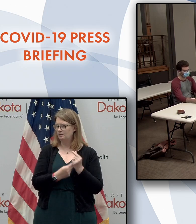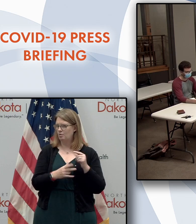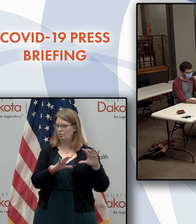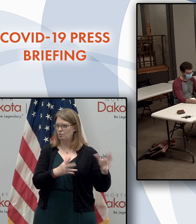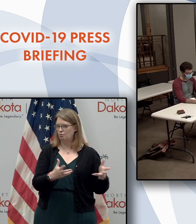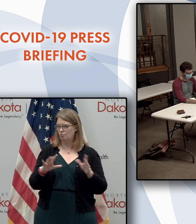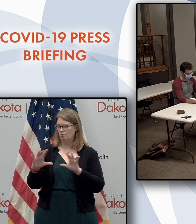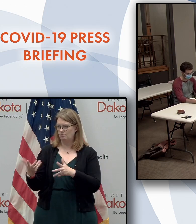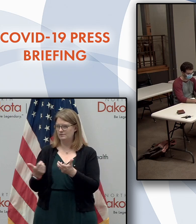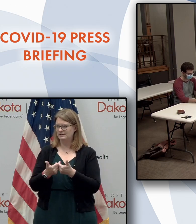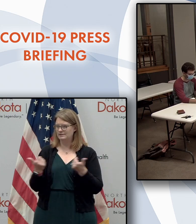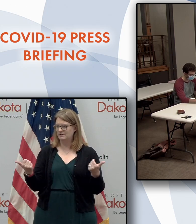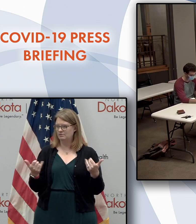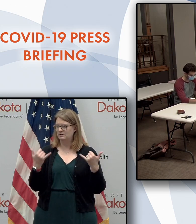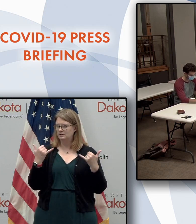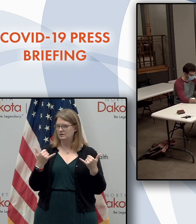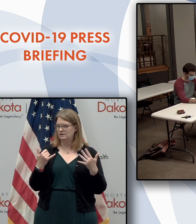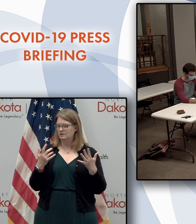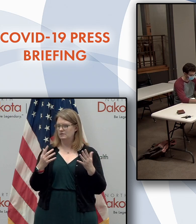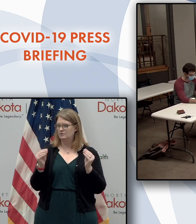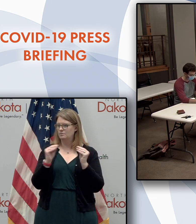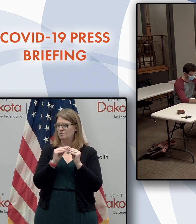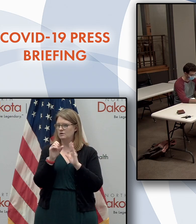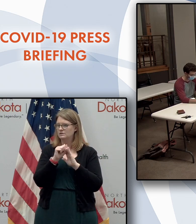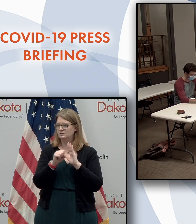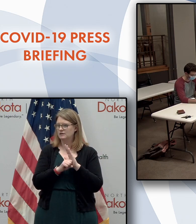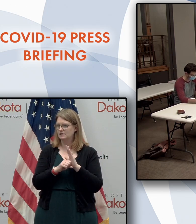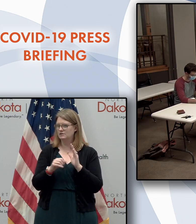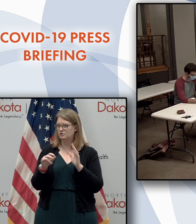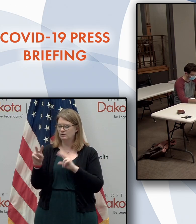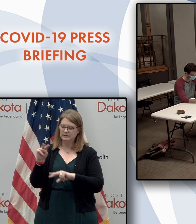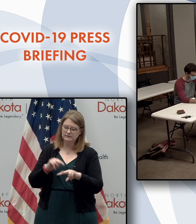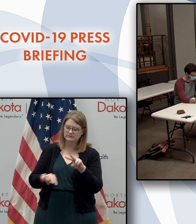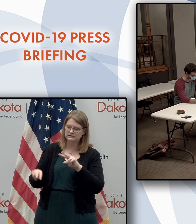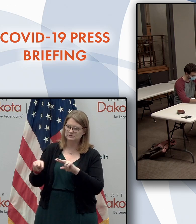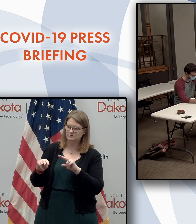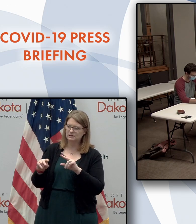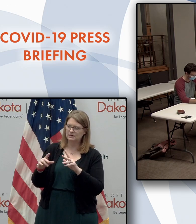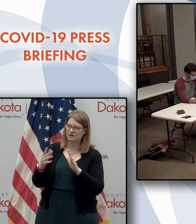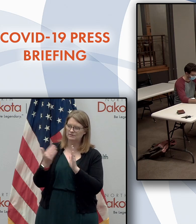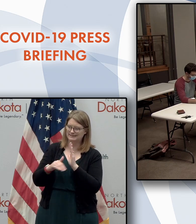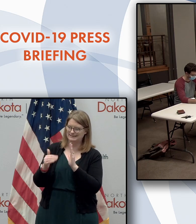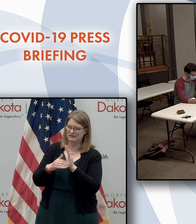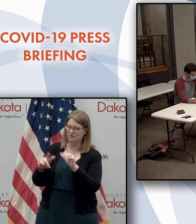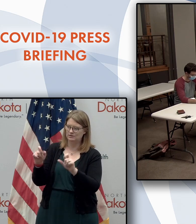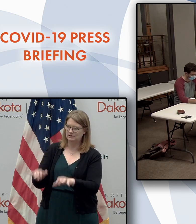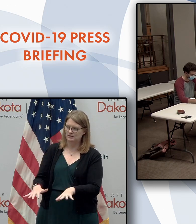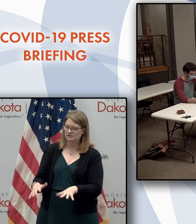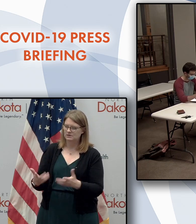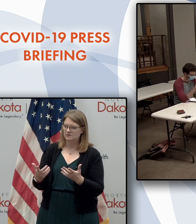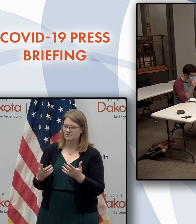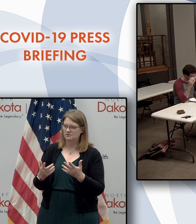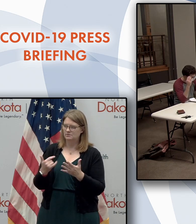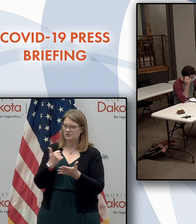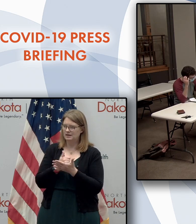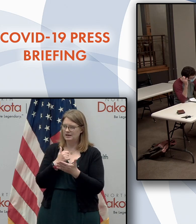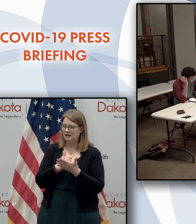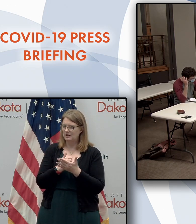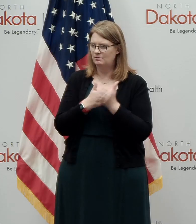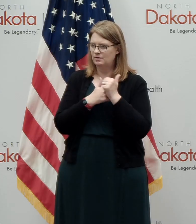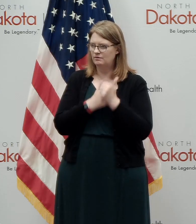separately, especially now that more states are connecting serial testing? And would this help end the debate on how to track positivity rates?